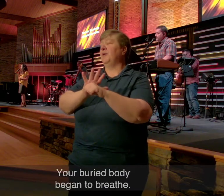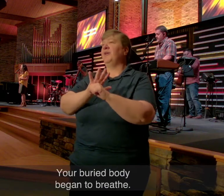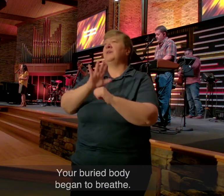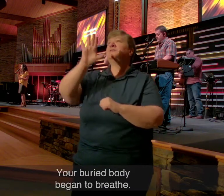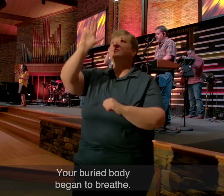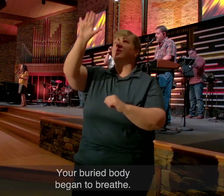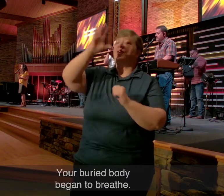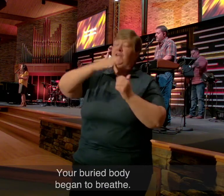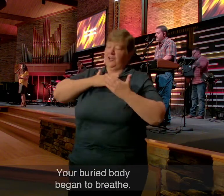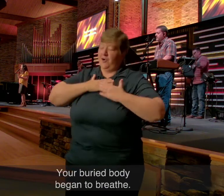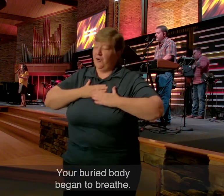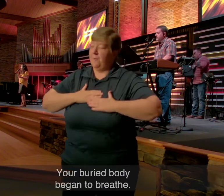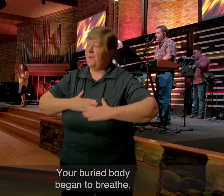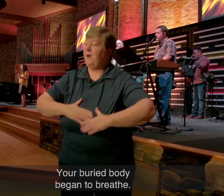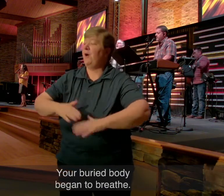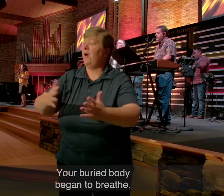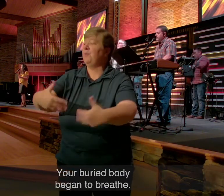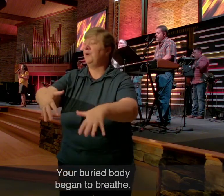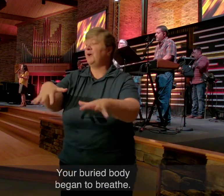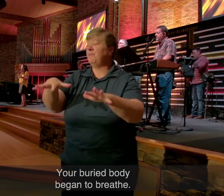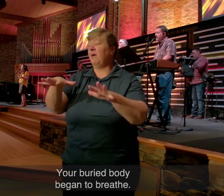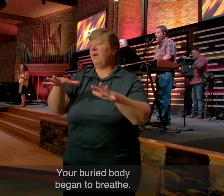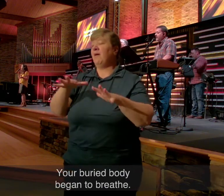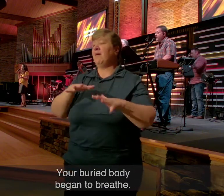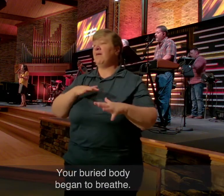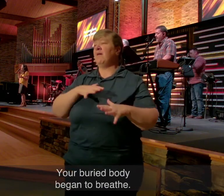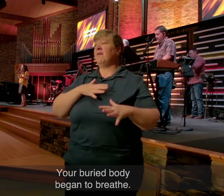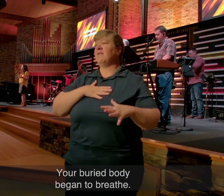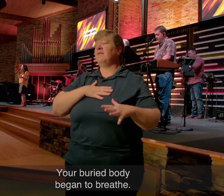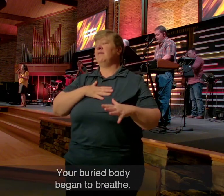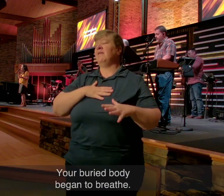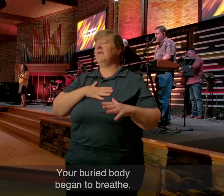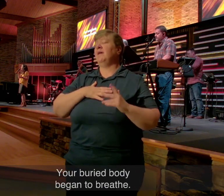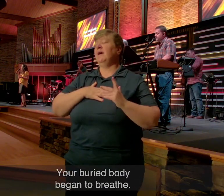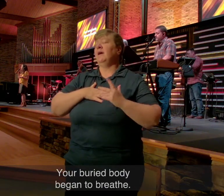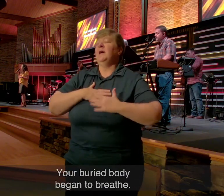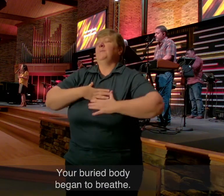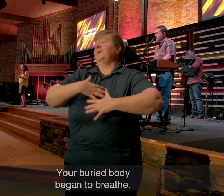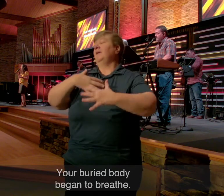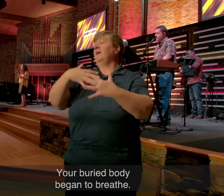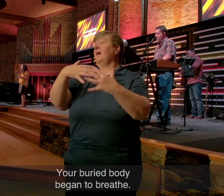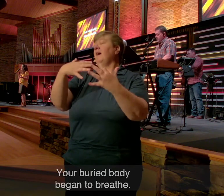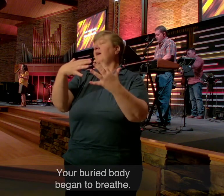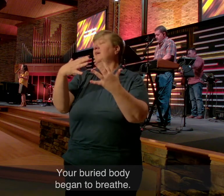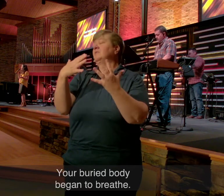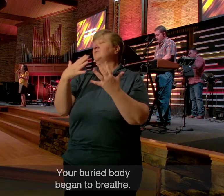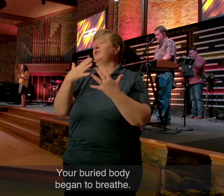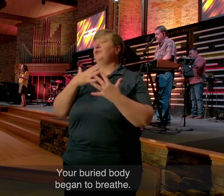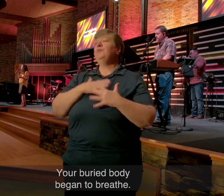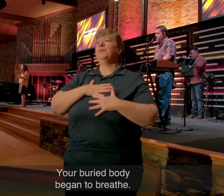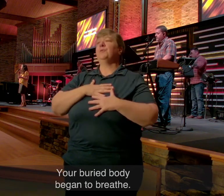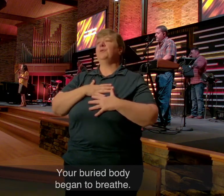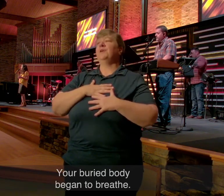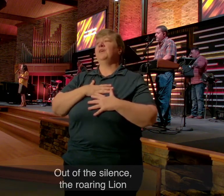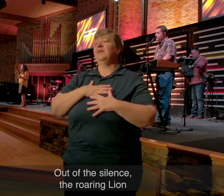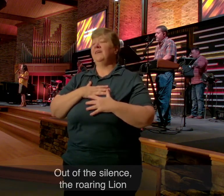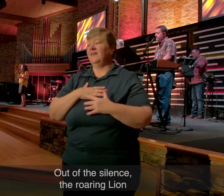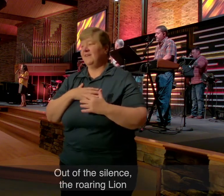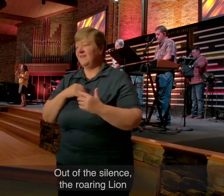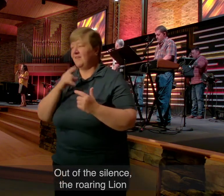Your Buried Body Began To Breathe